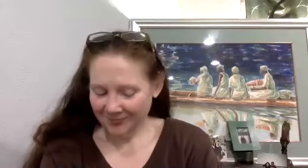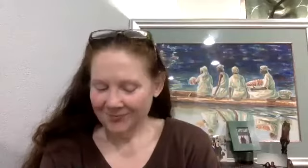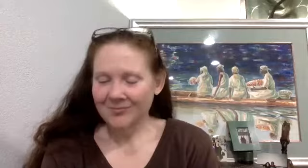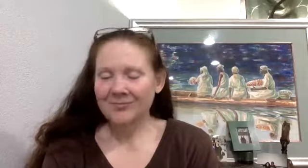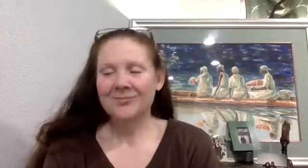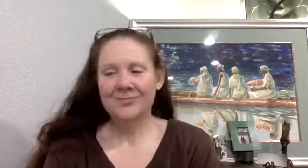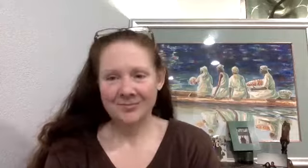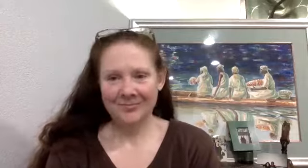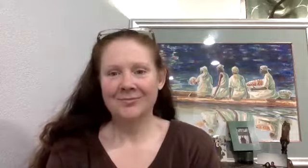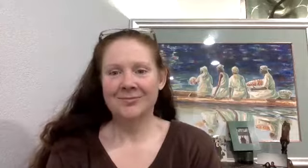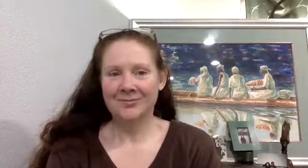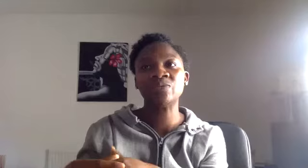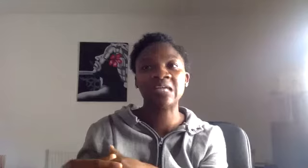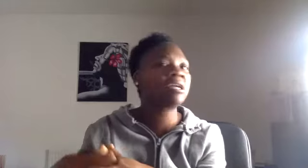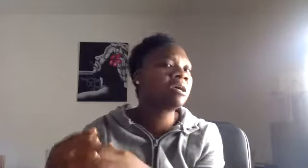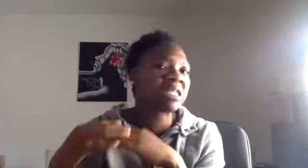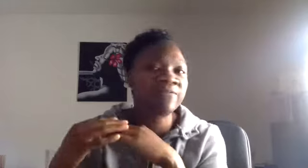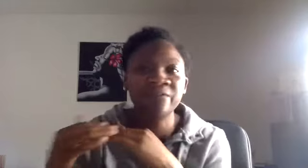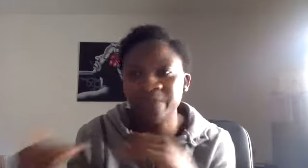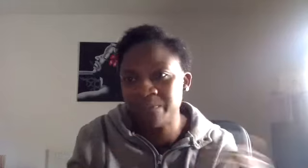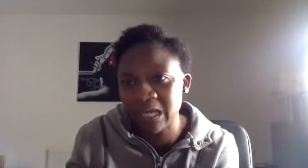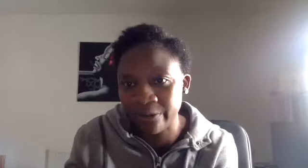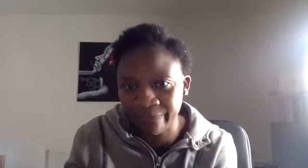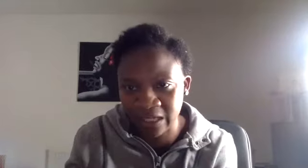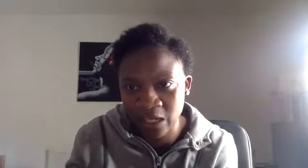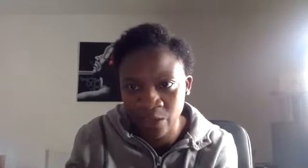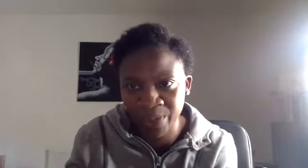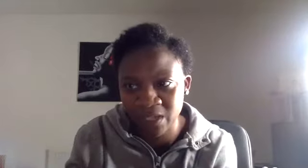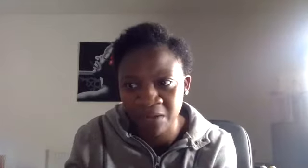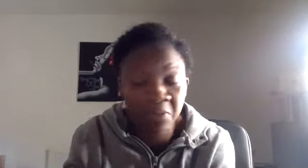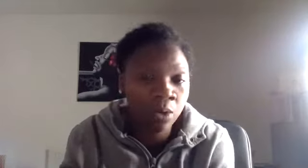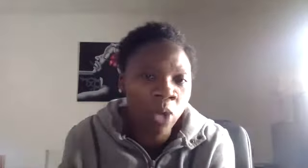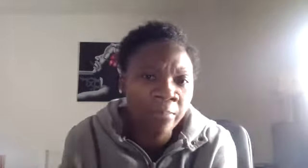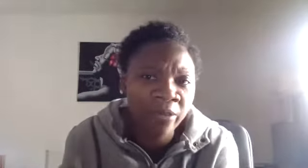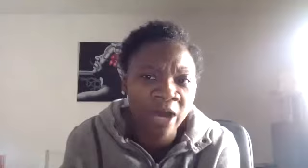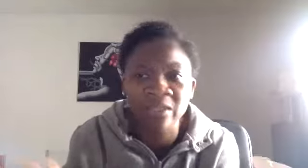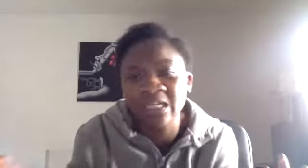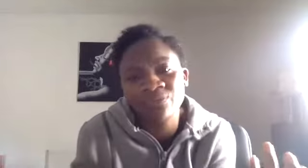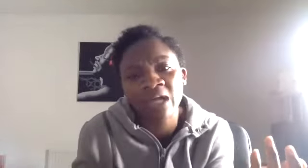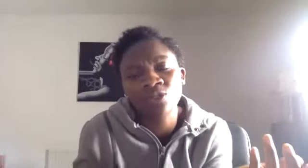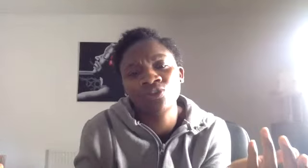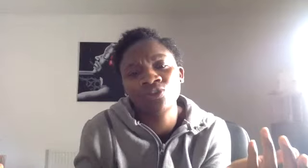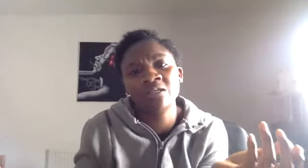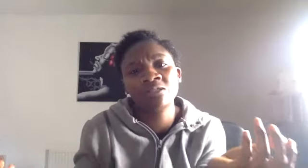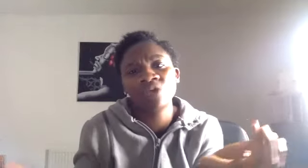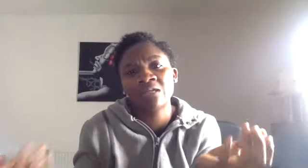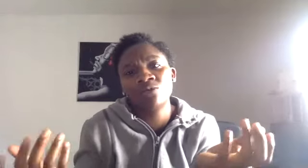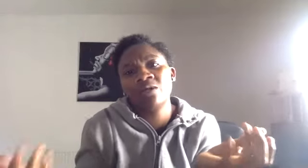we've got clothing companies who are saying there's 50% off the entire website. Why bother? I'm in the same tracksuit and